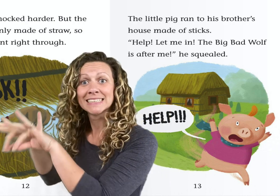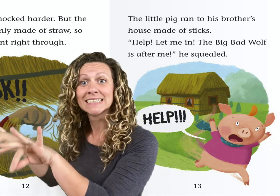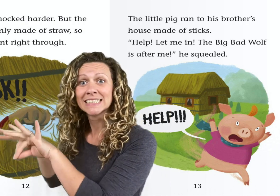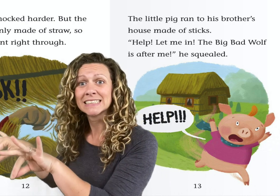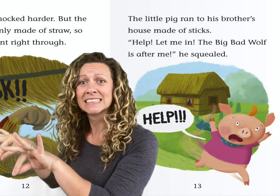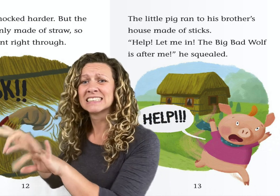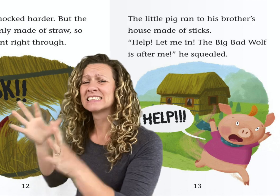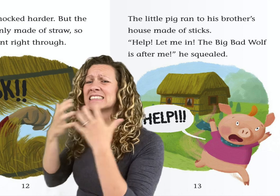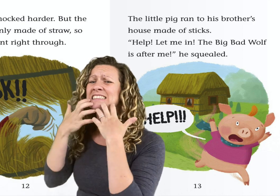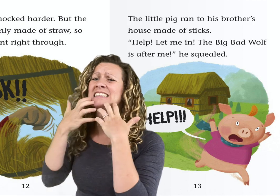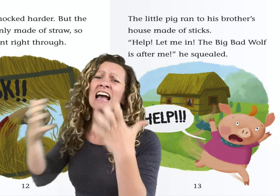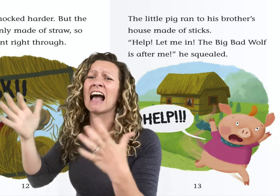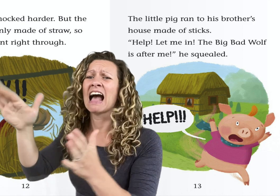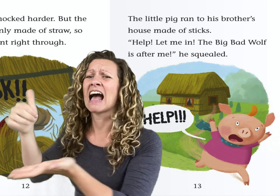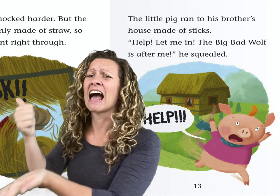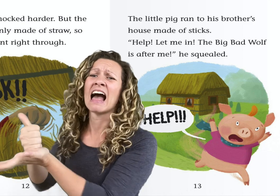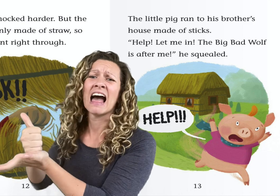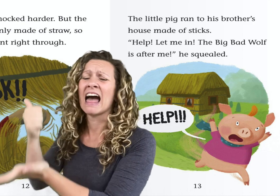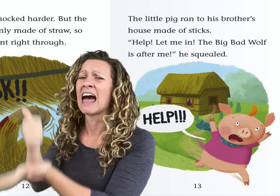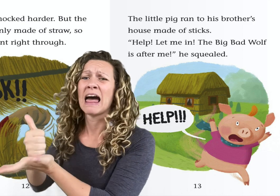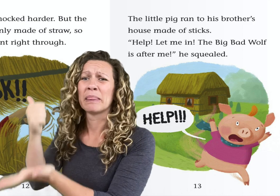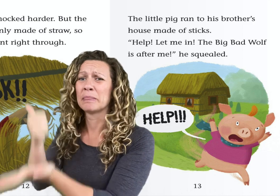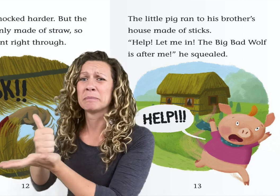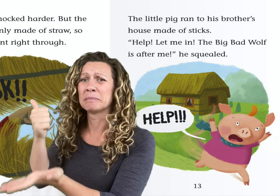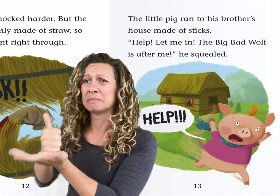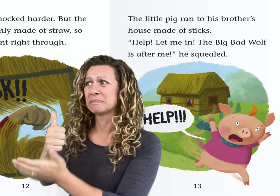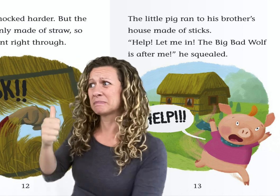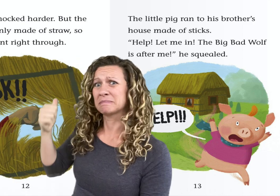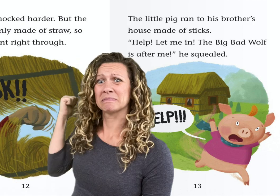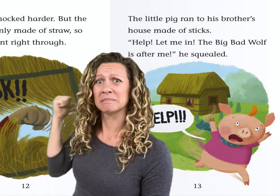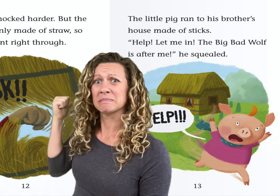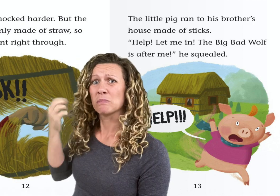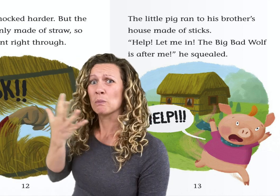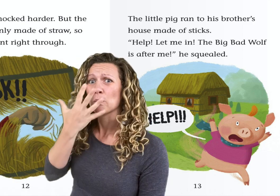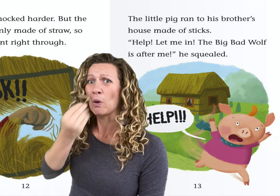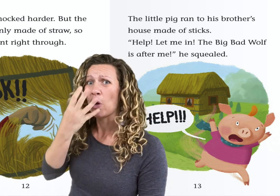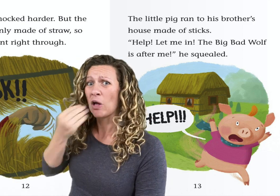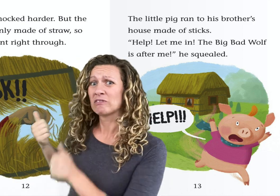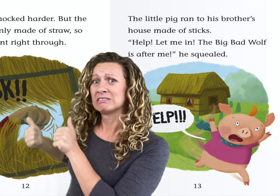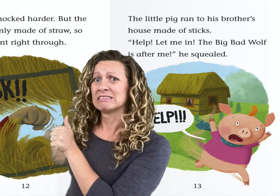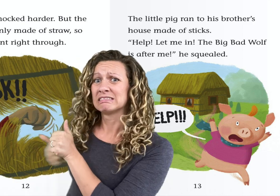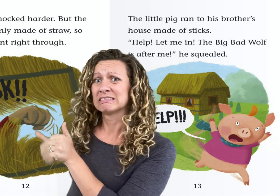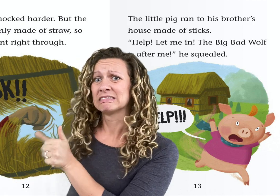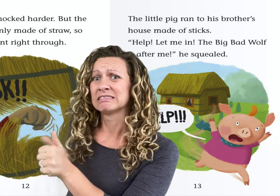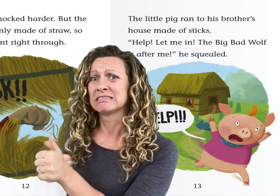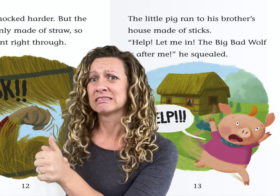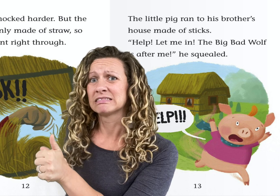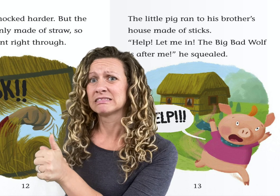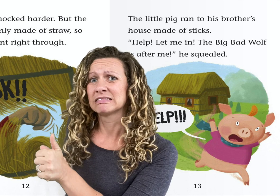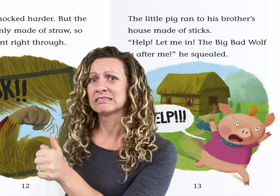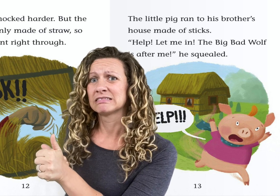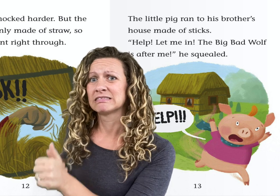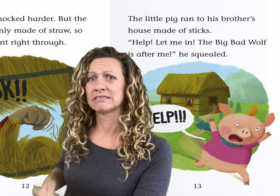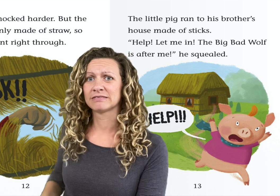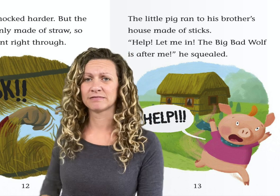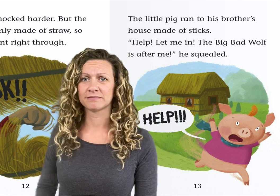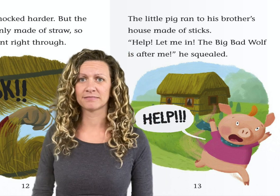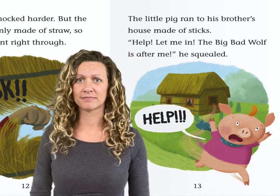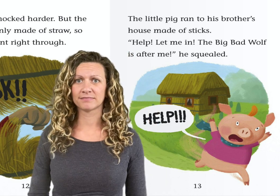of sticks. Help! Let me in! The big bad wolf is after me, he